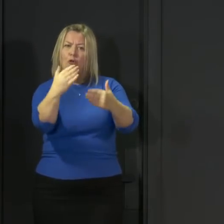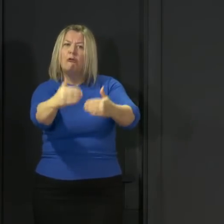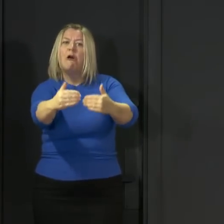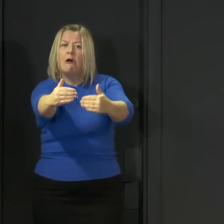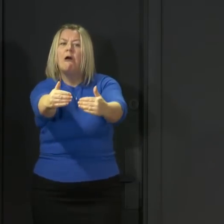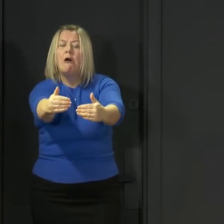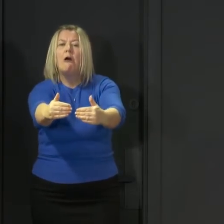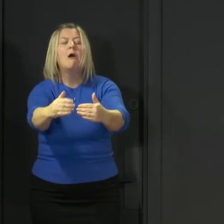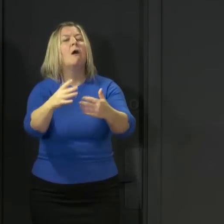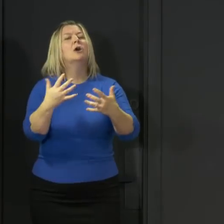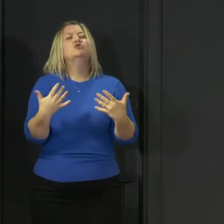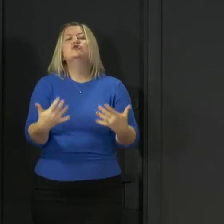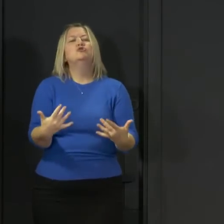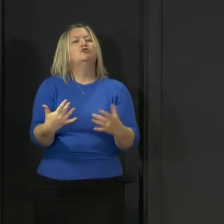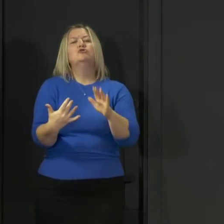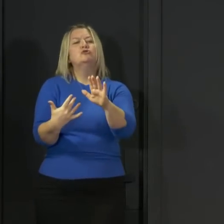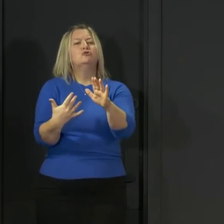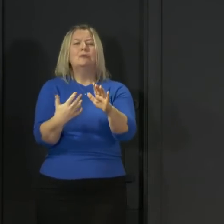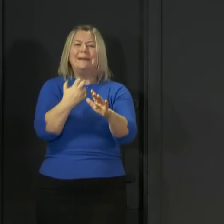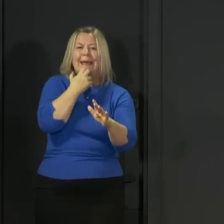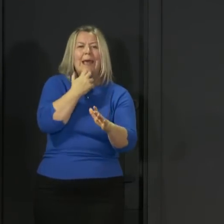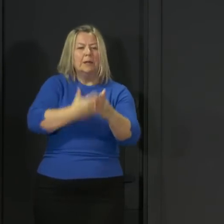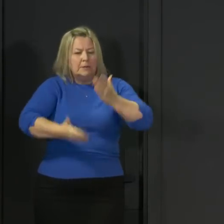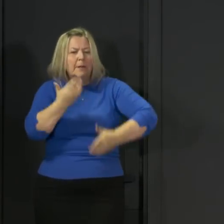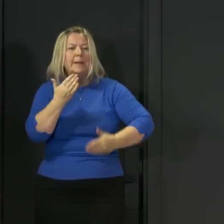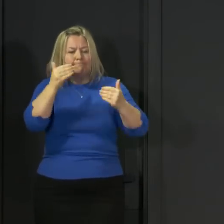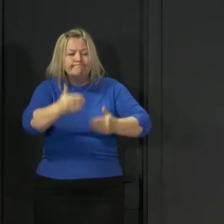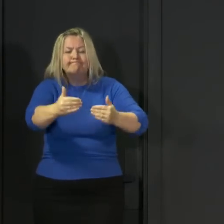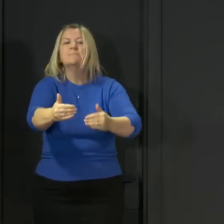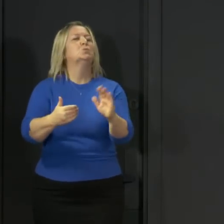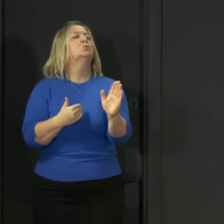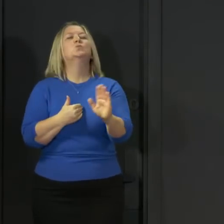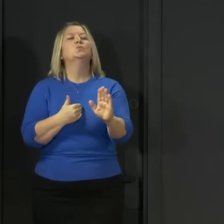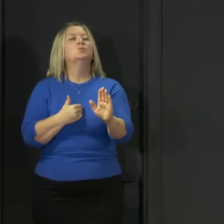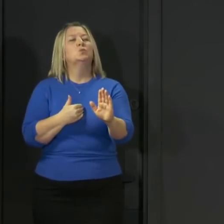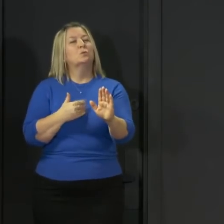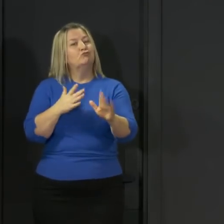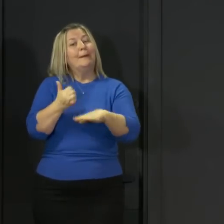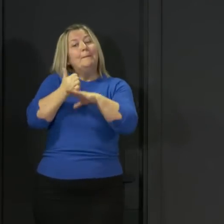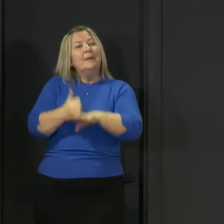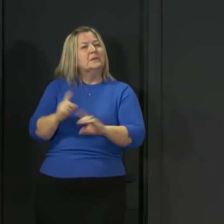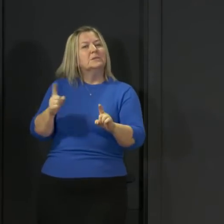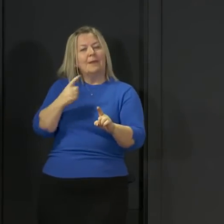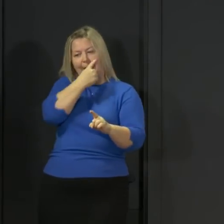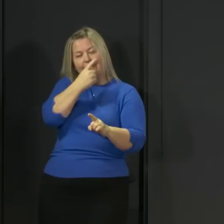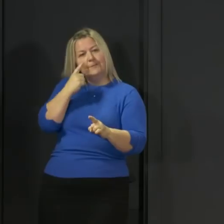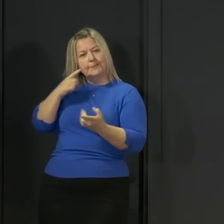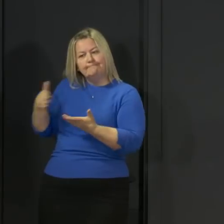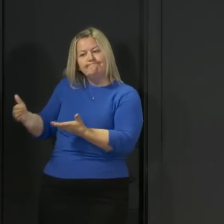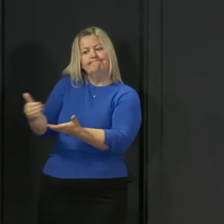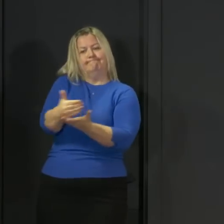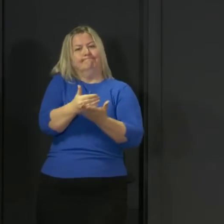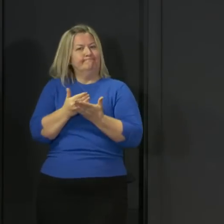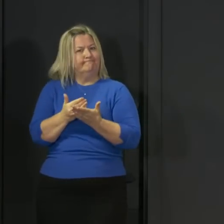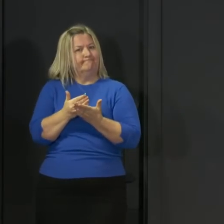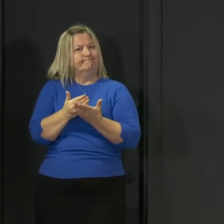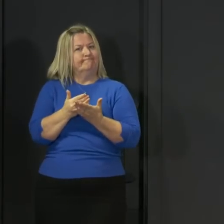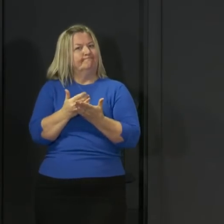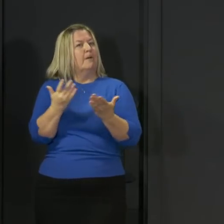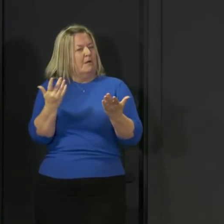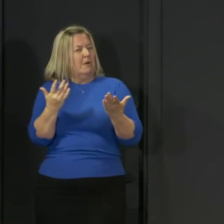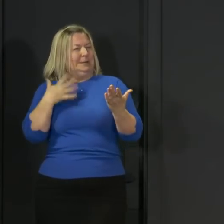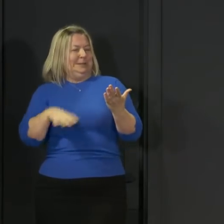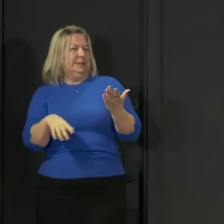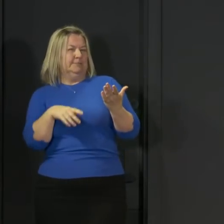firm dates on all of the different phases, because timings must be driven by data and evidence. It will also be important that we